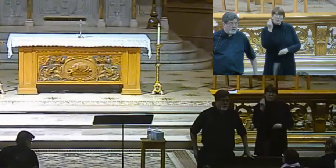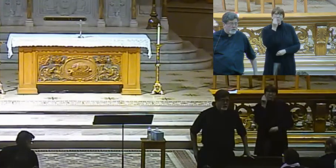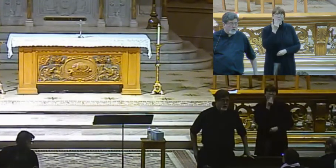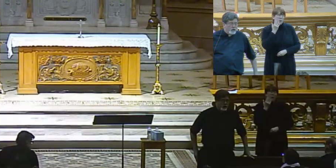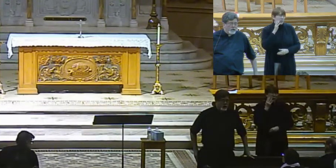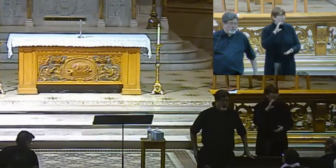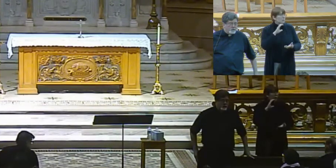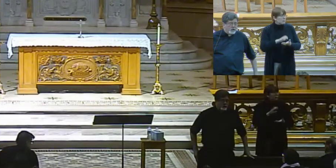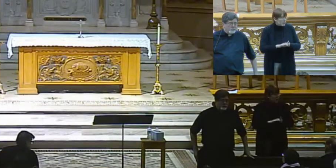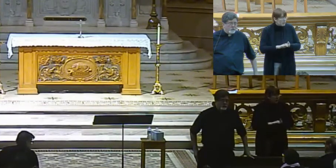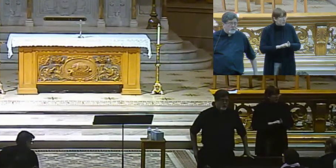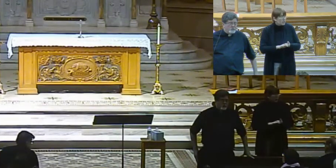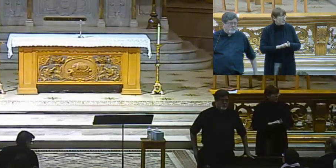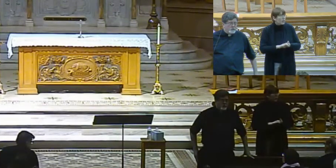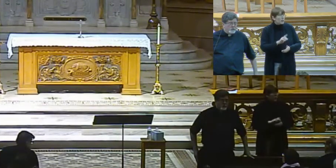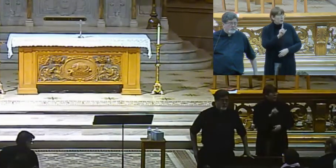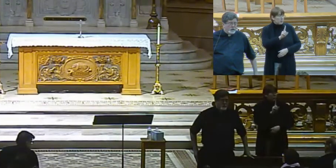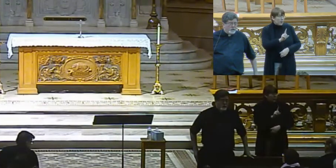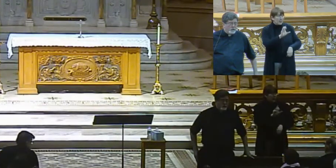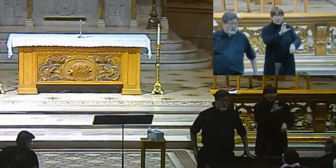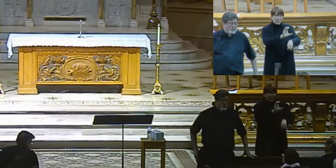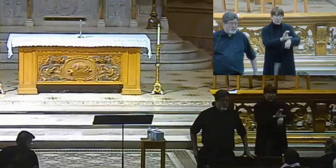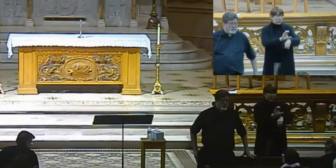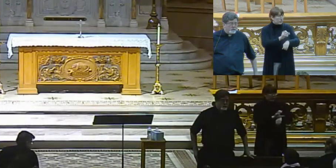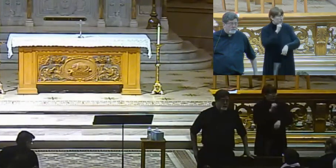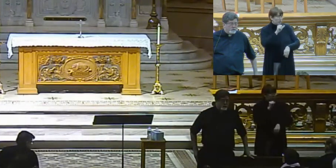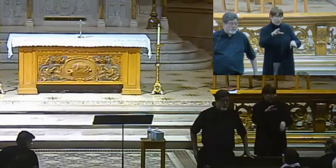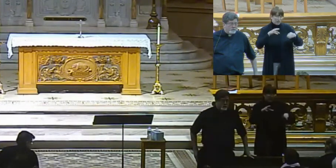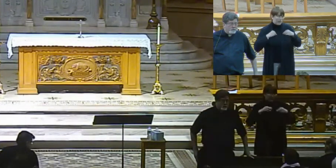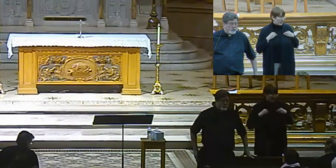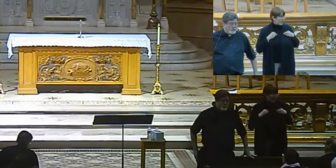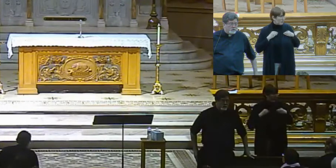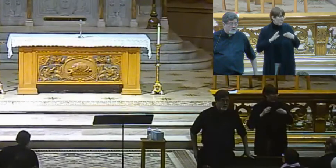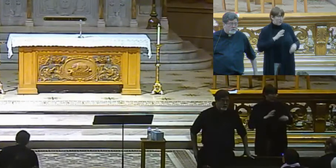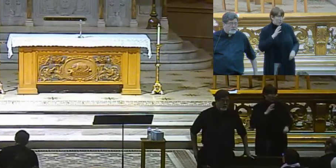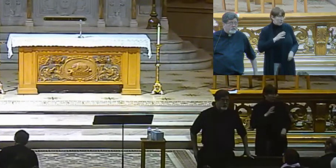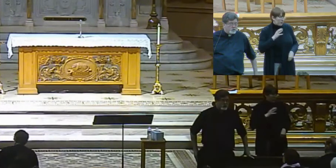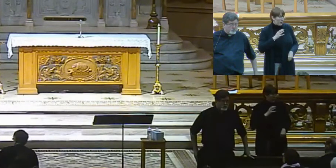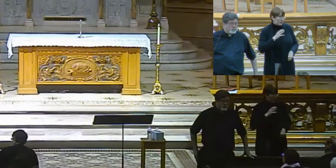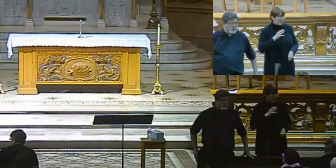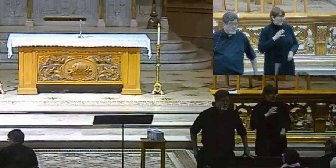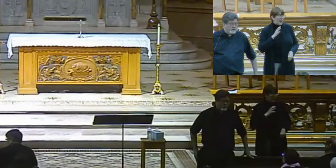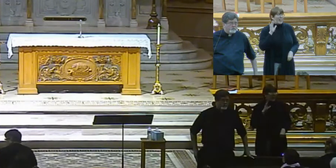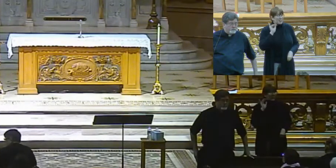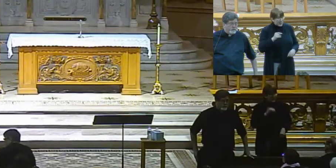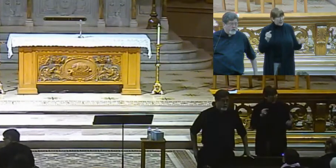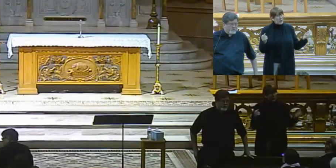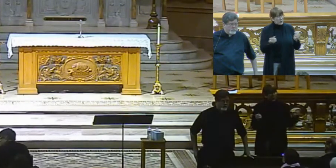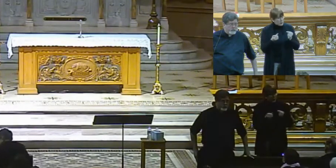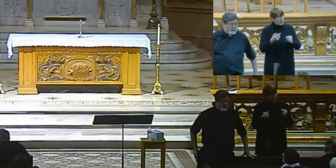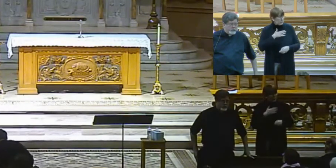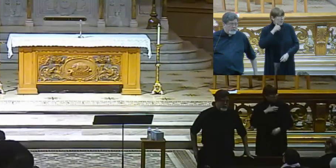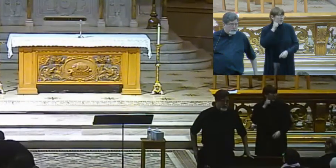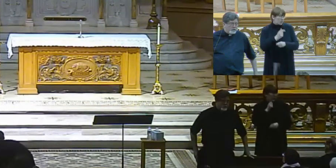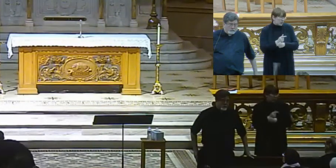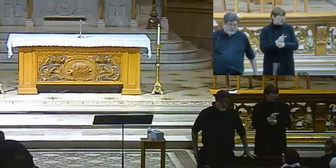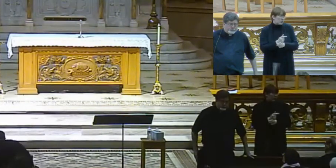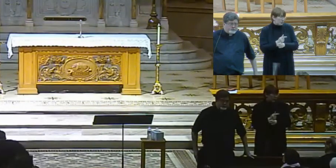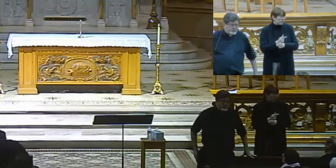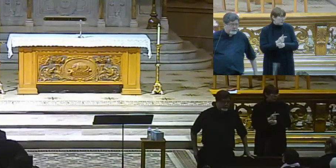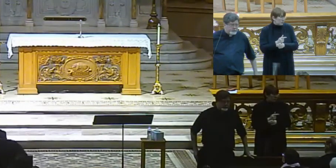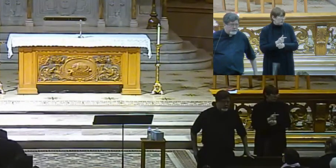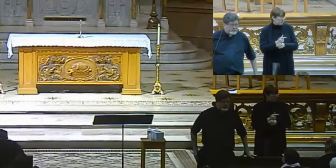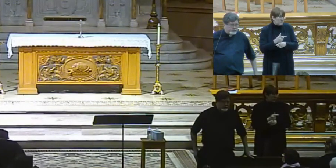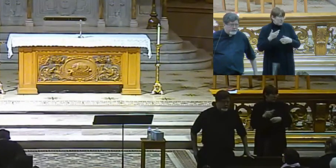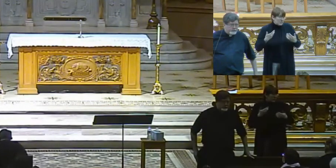marriage, is never going to be recognized officially by the church. That's extremely painful for them. And so,